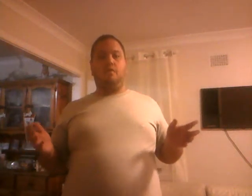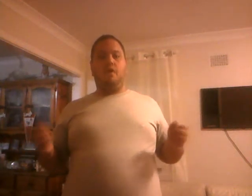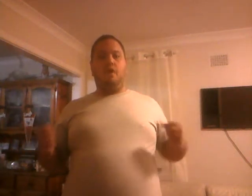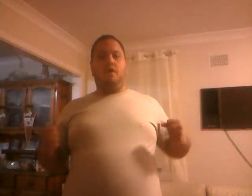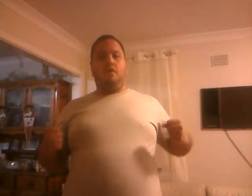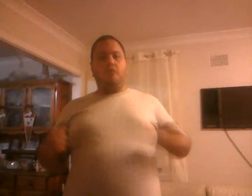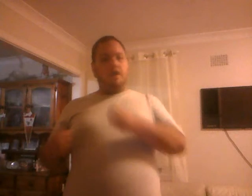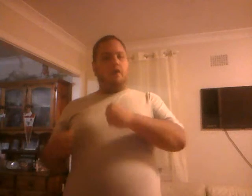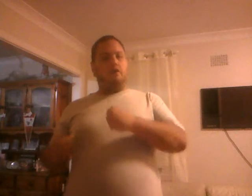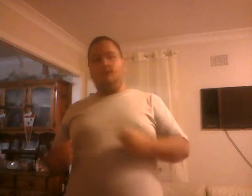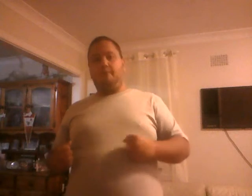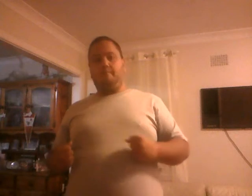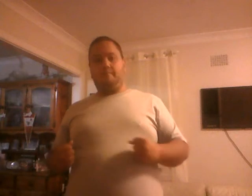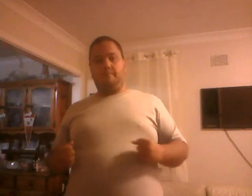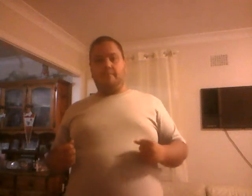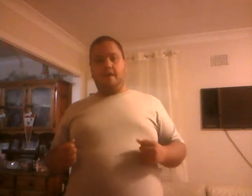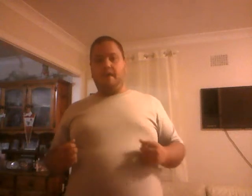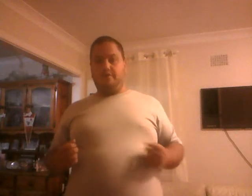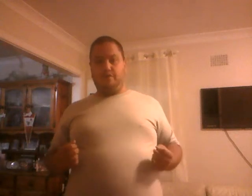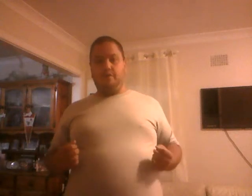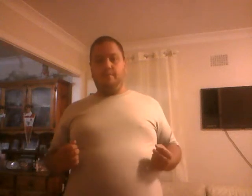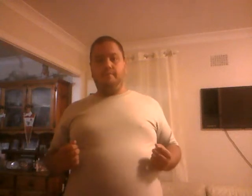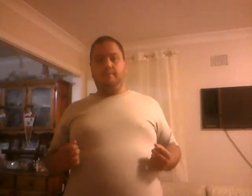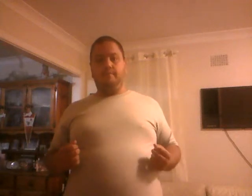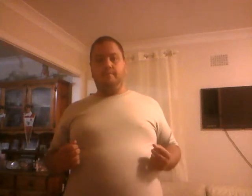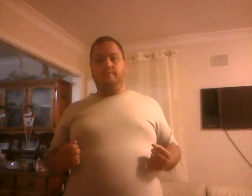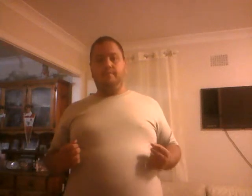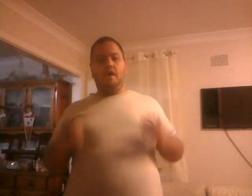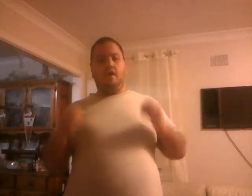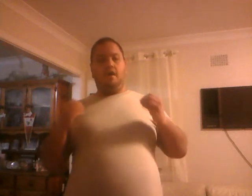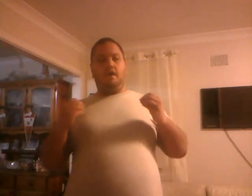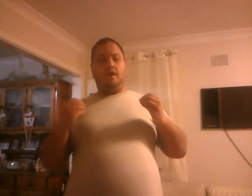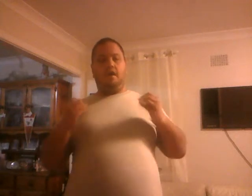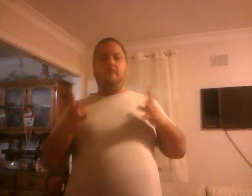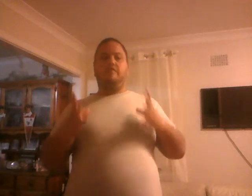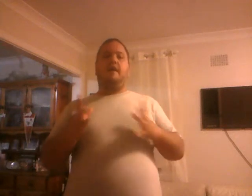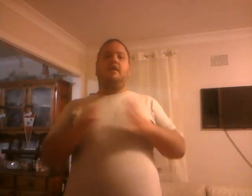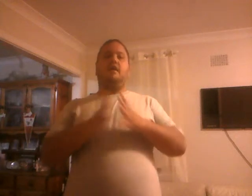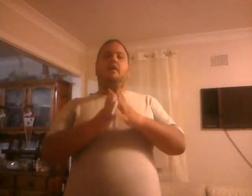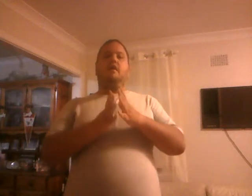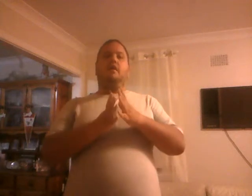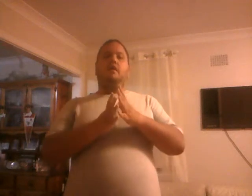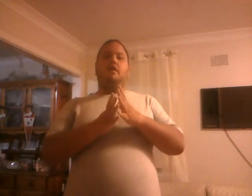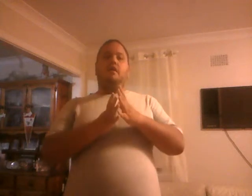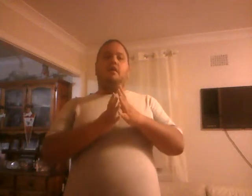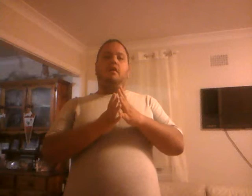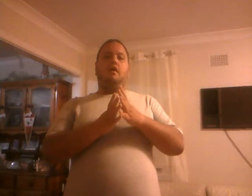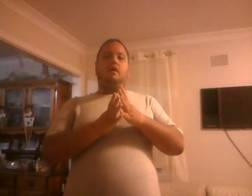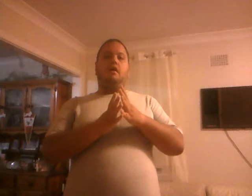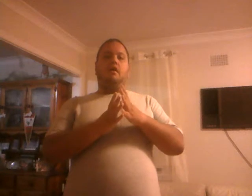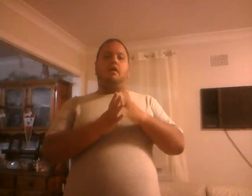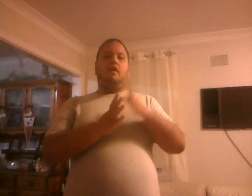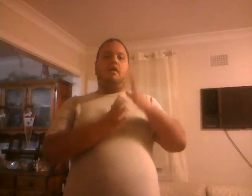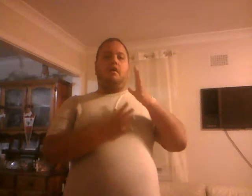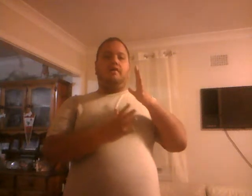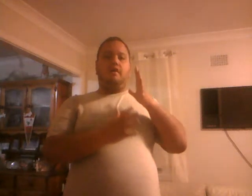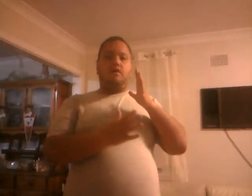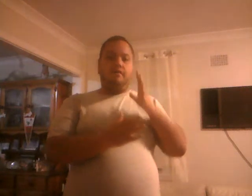rather old chum attitude, is that, there are